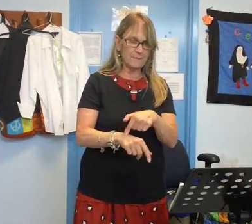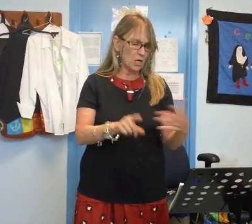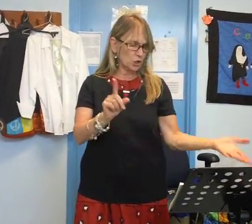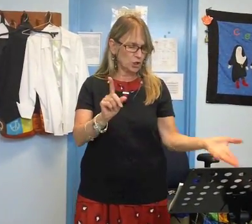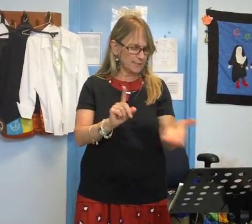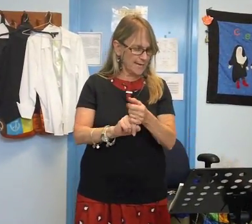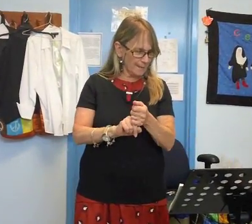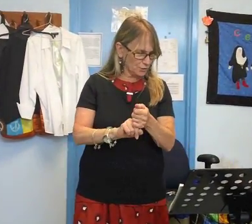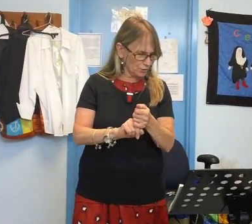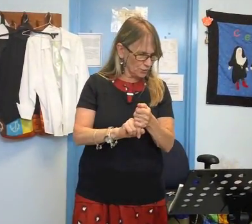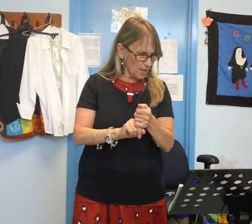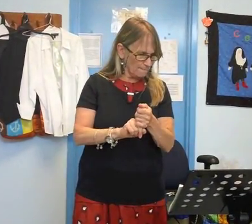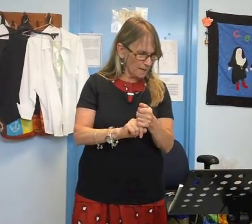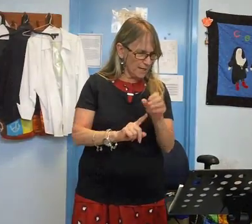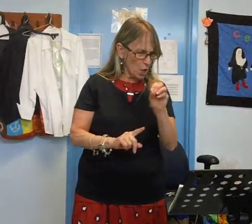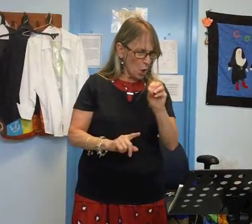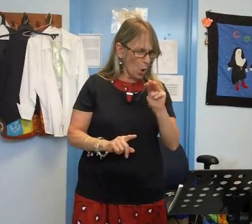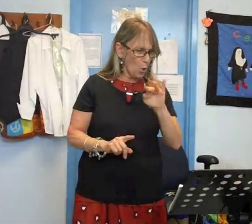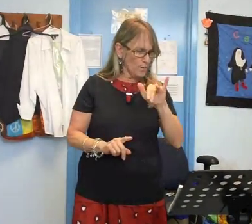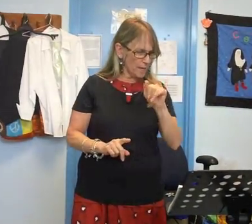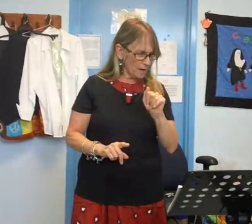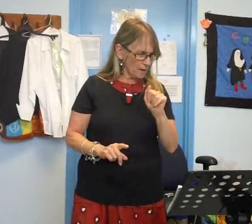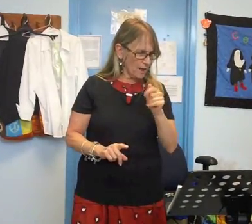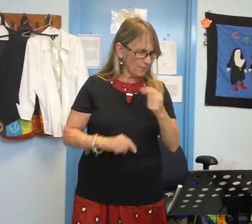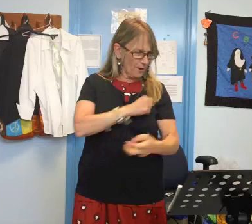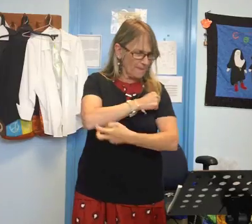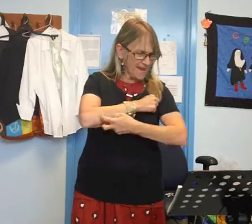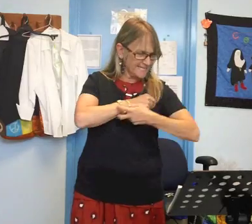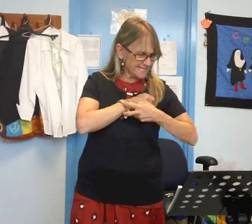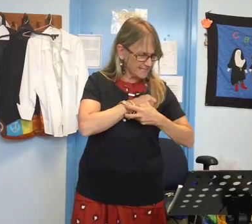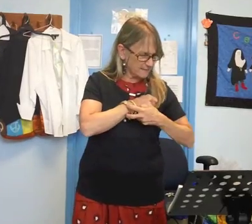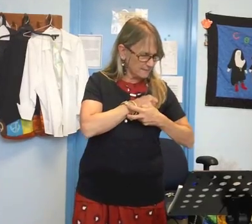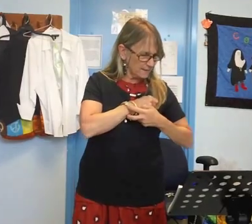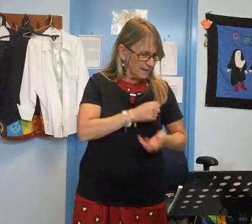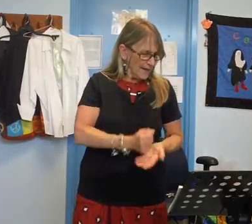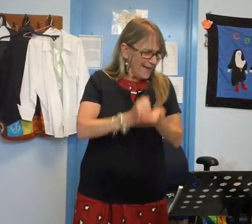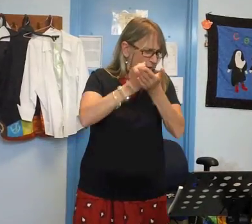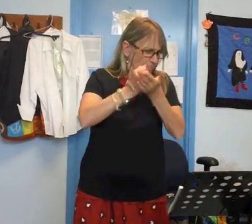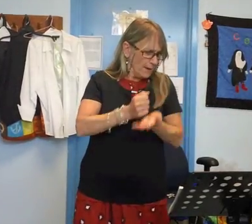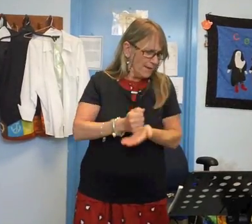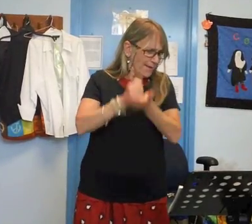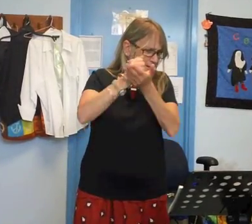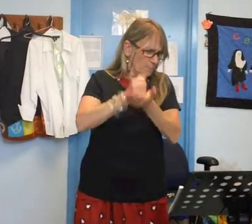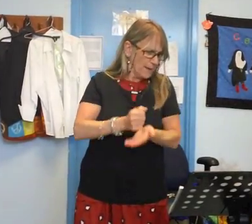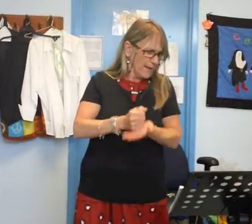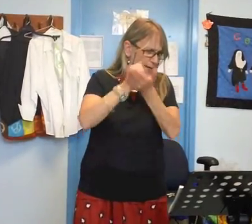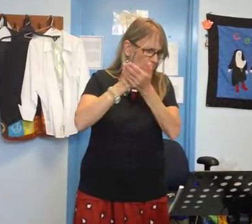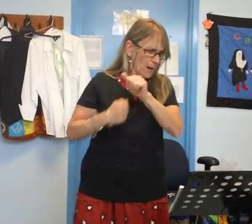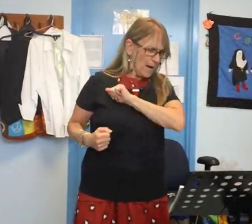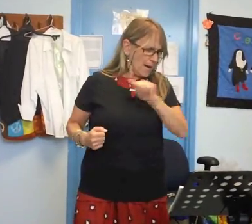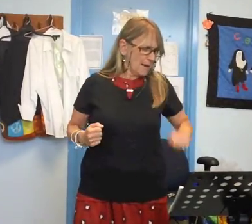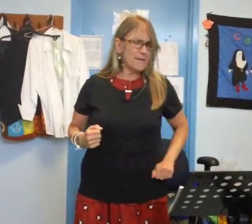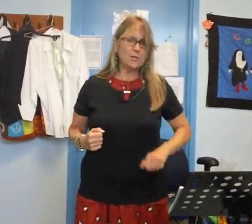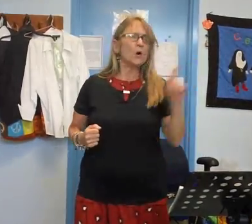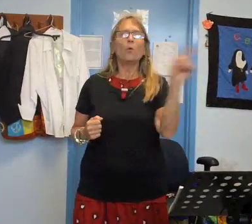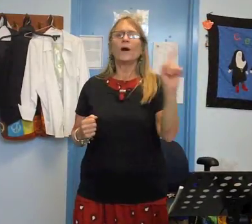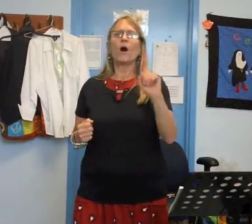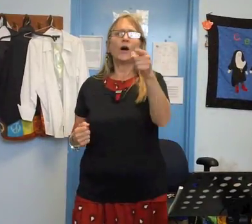she's captured by Omia the bandit help help help Ahmed where are